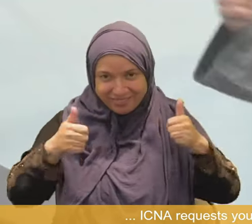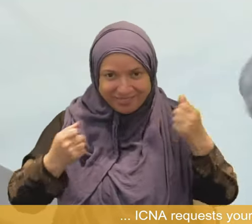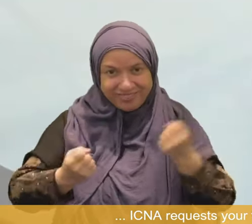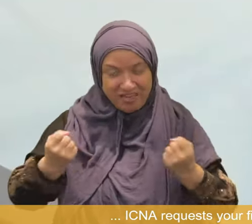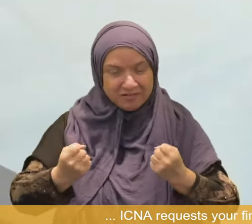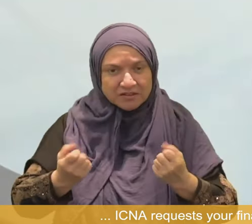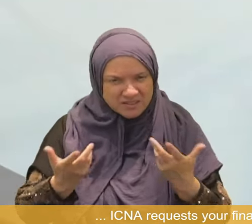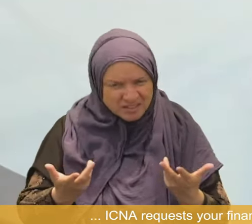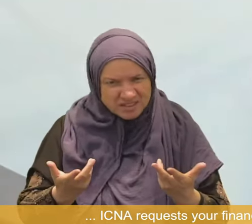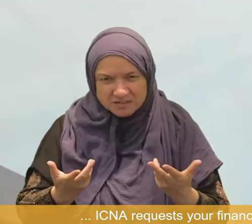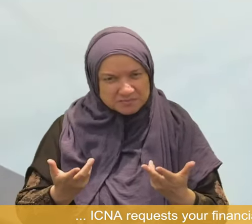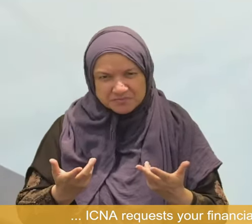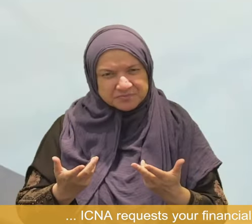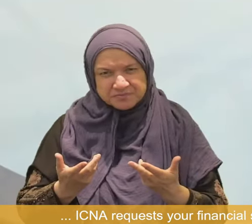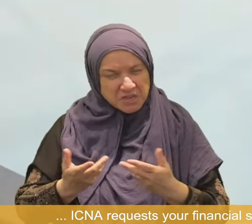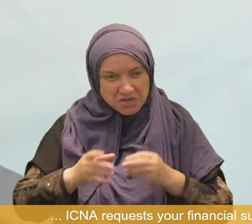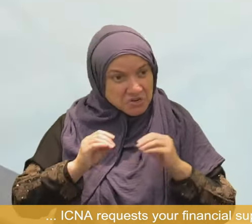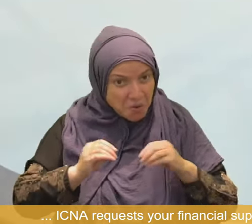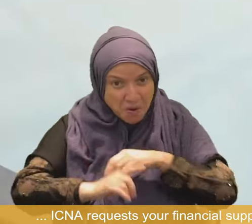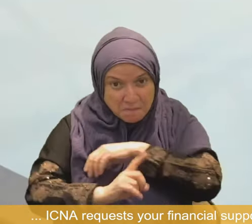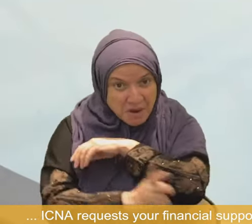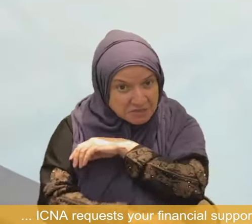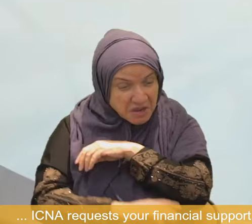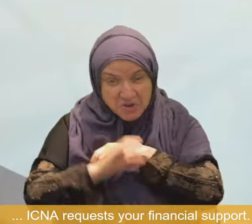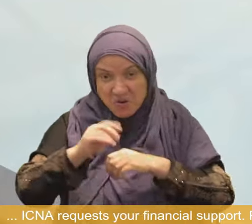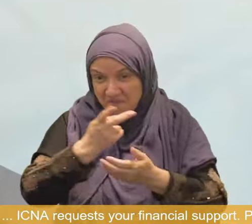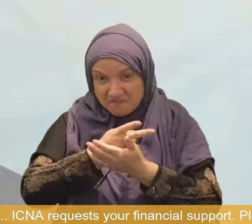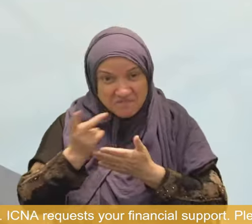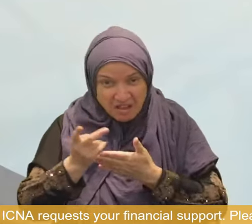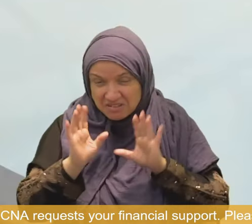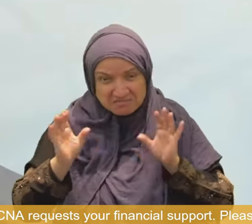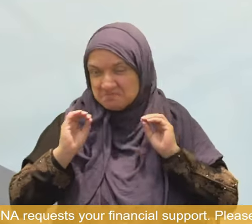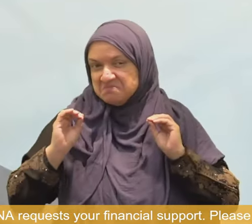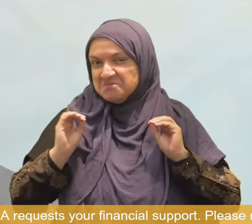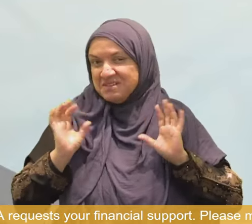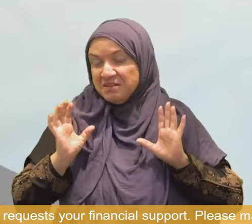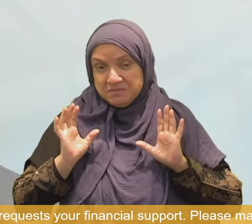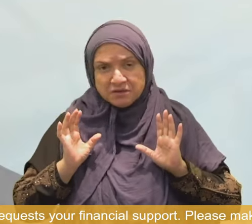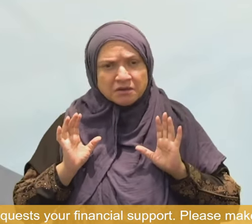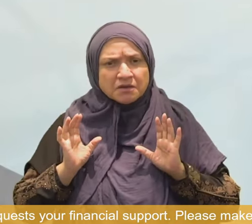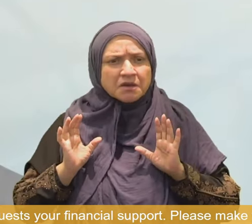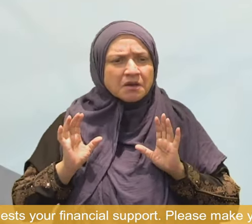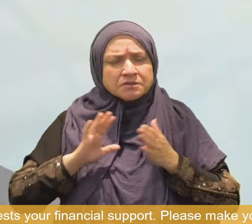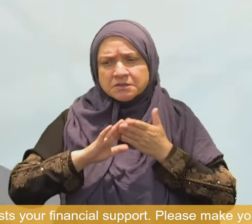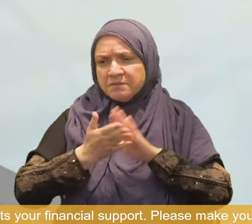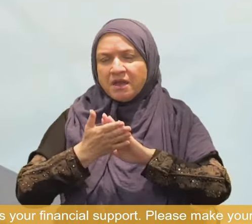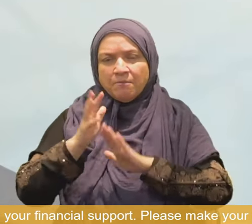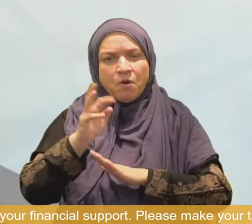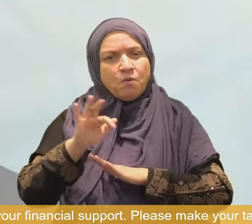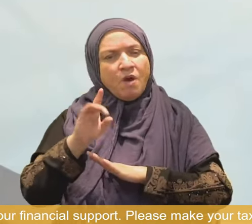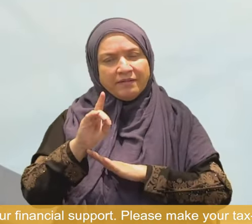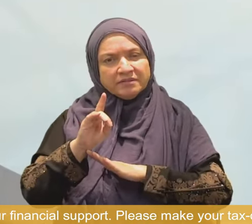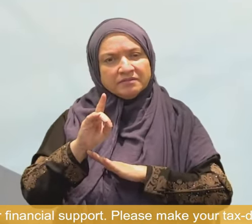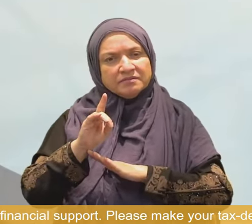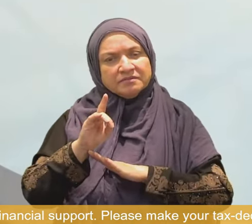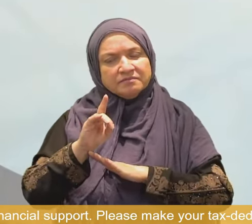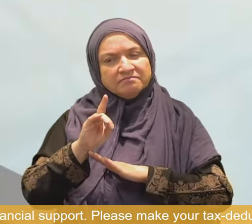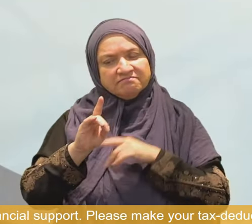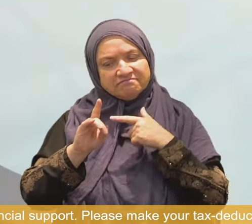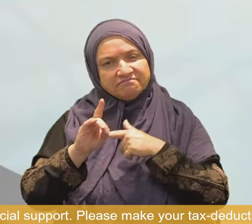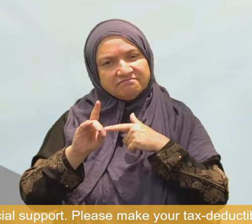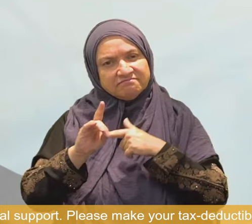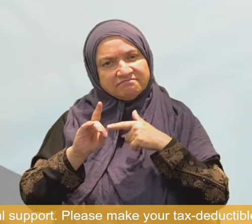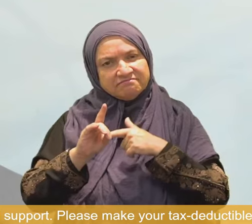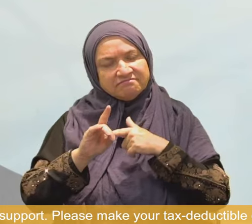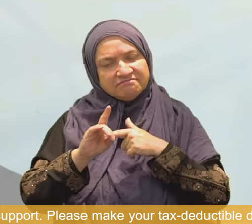of akhira, they will go wild. I can do whatever I want, no consequences of akhira. I can kill